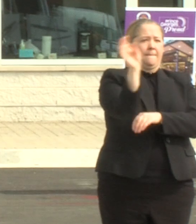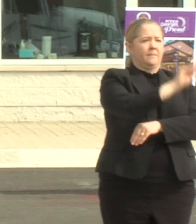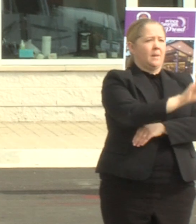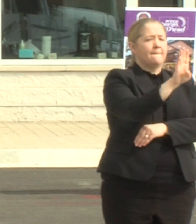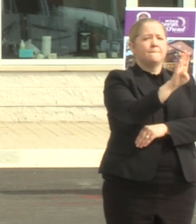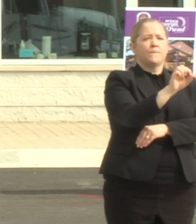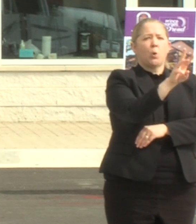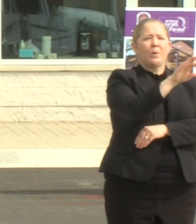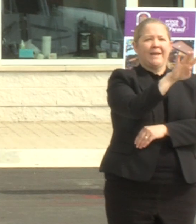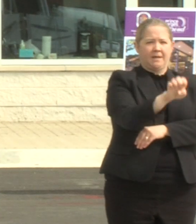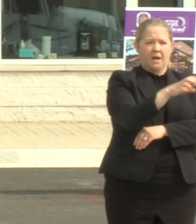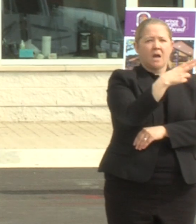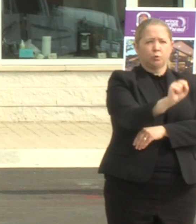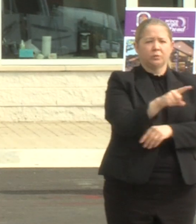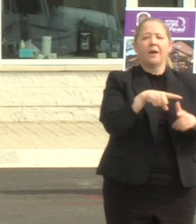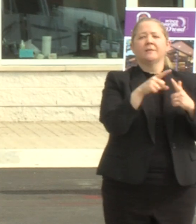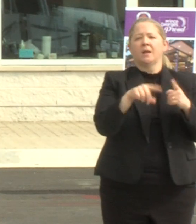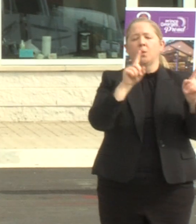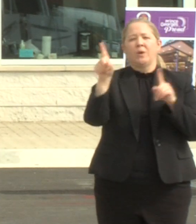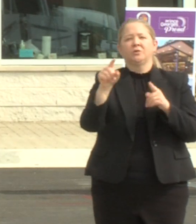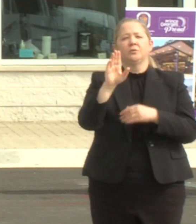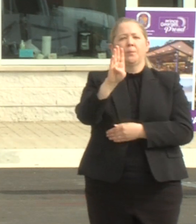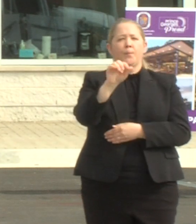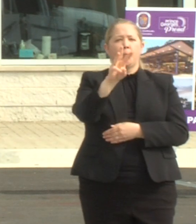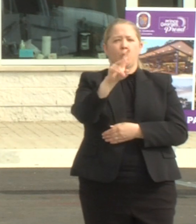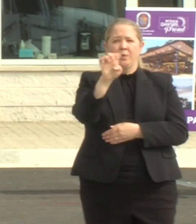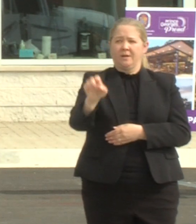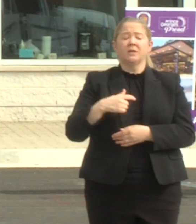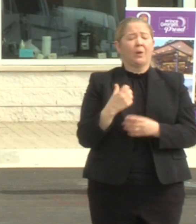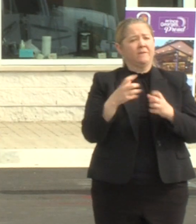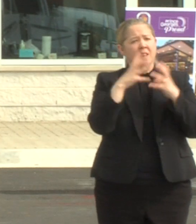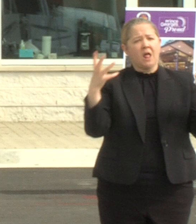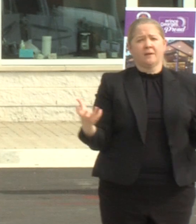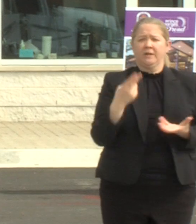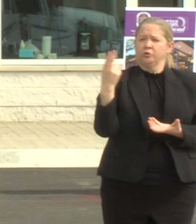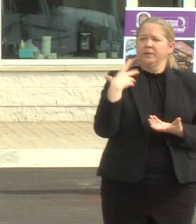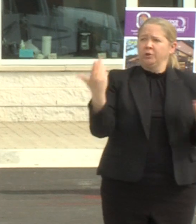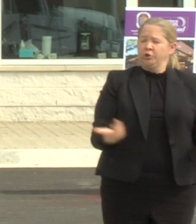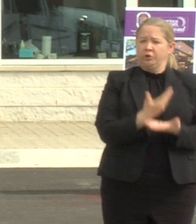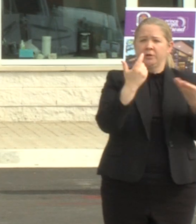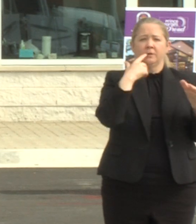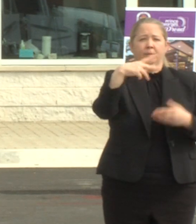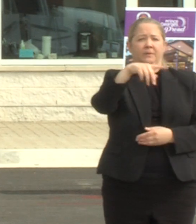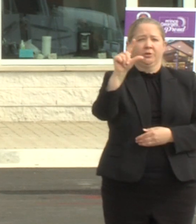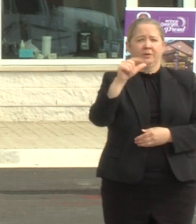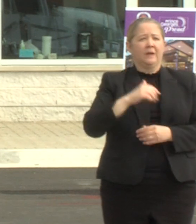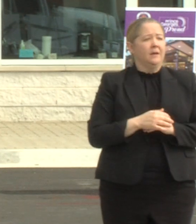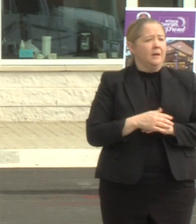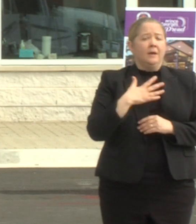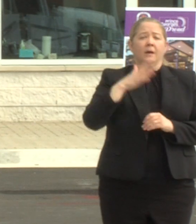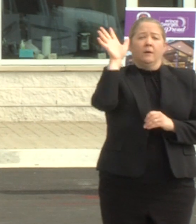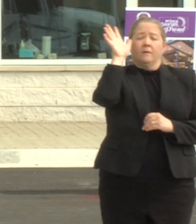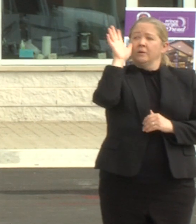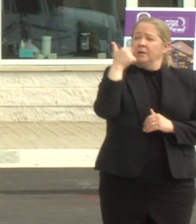have a lot of history in prince george's county my father used to be the mayor of seat pleasant maryland he started out with model cities he